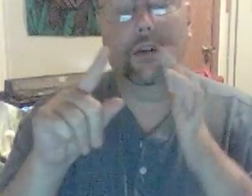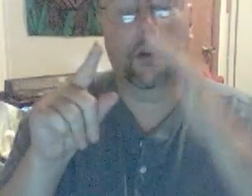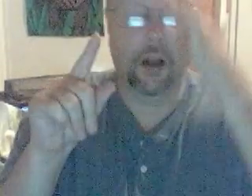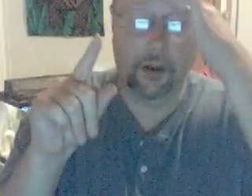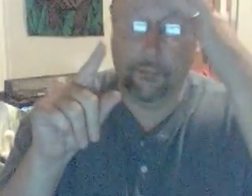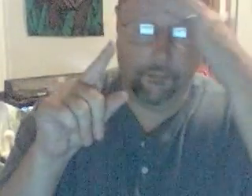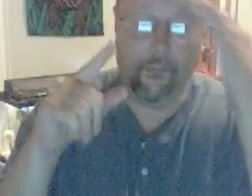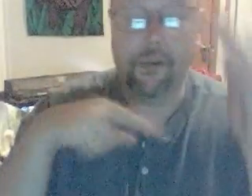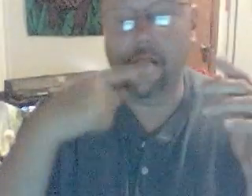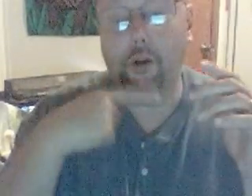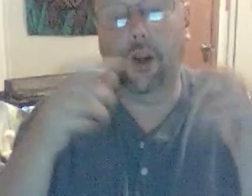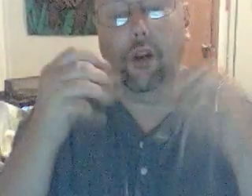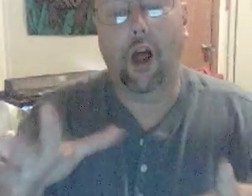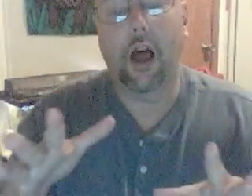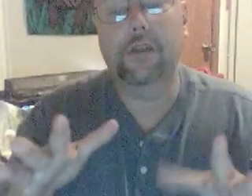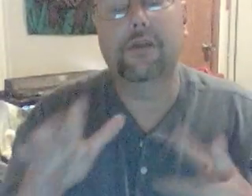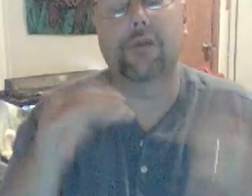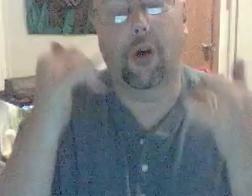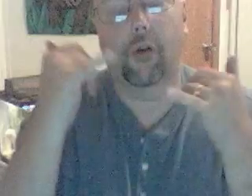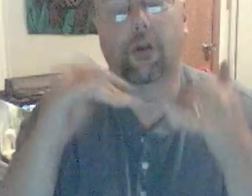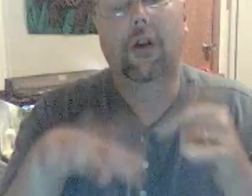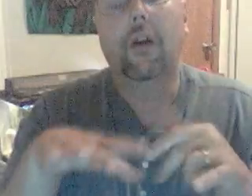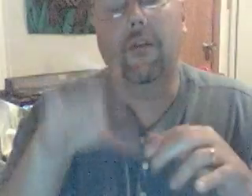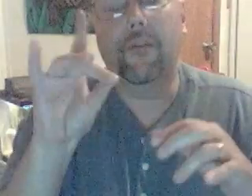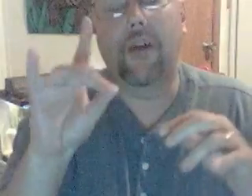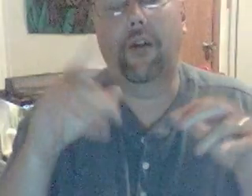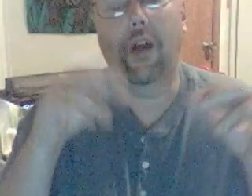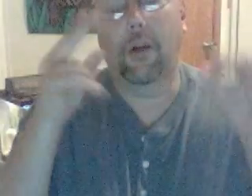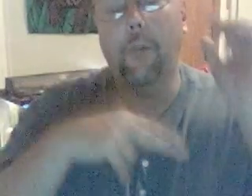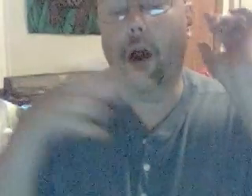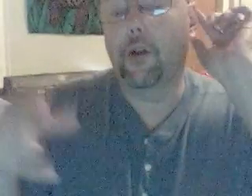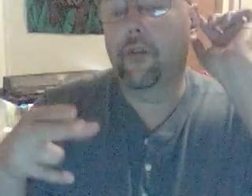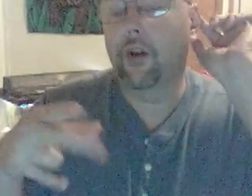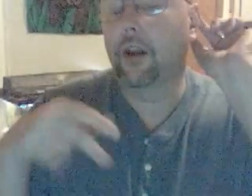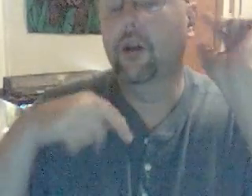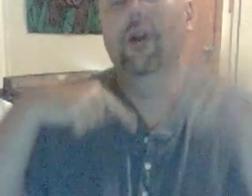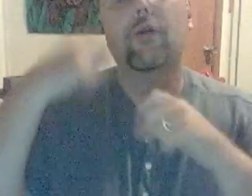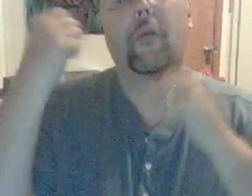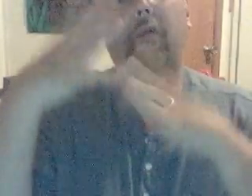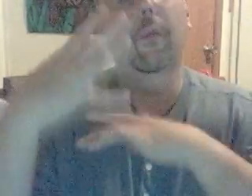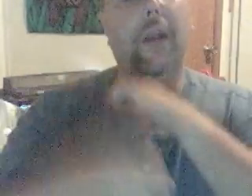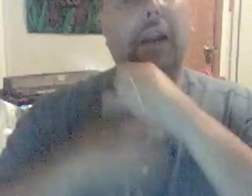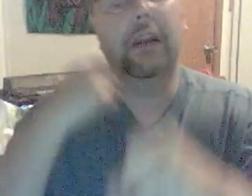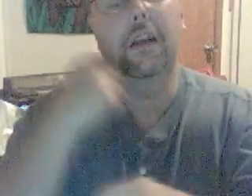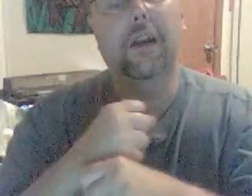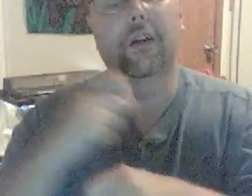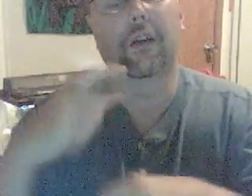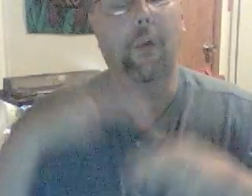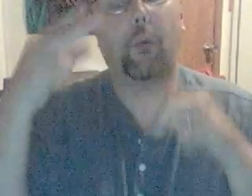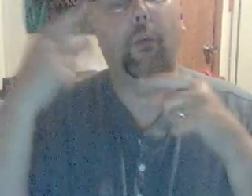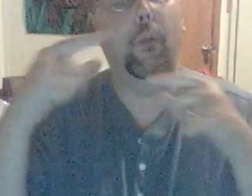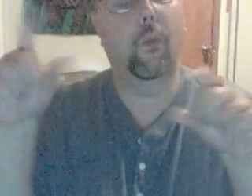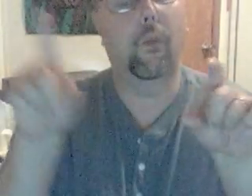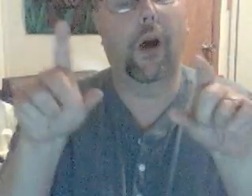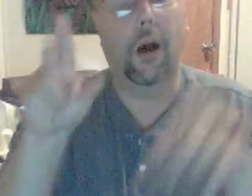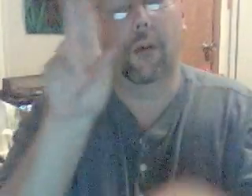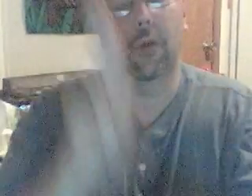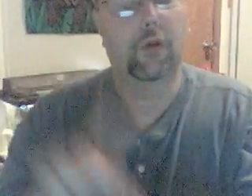the hearing loss. So they found out I hard of hearing. So for many years I have been using